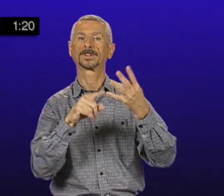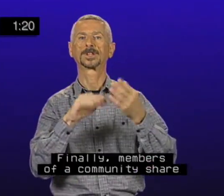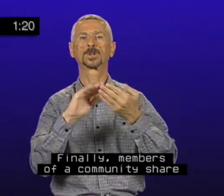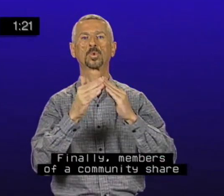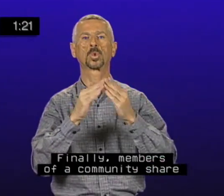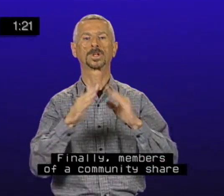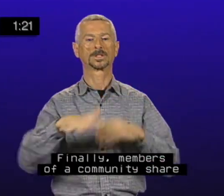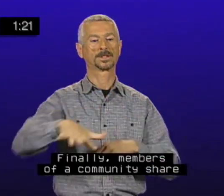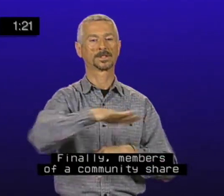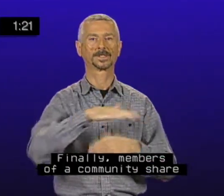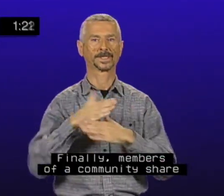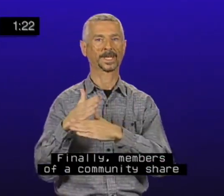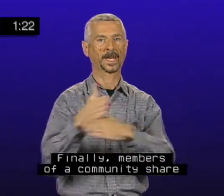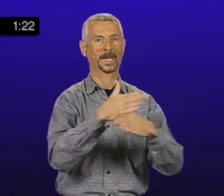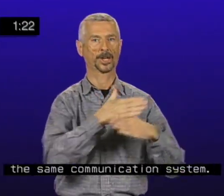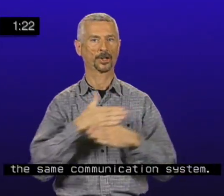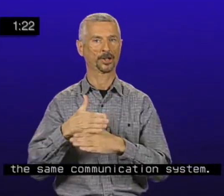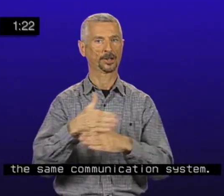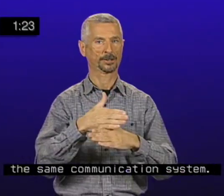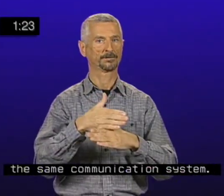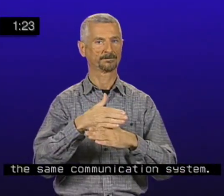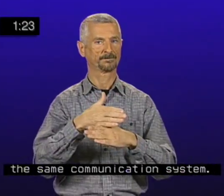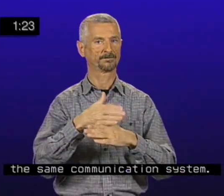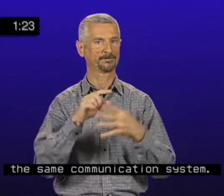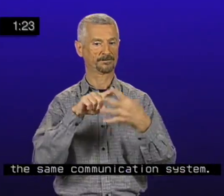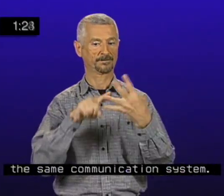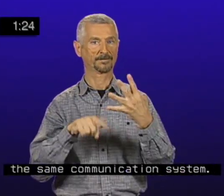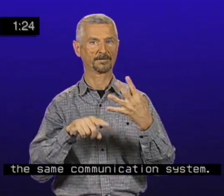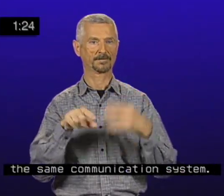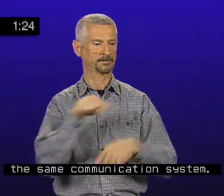Finally, members of a community share the same communication system.